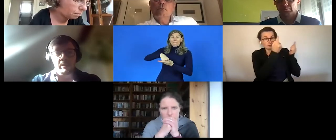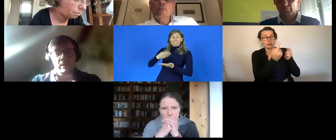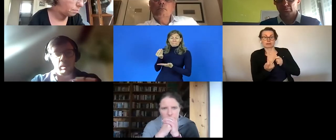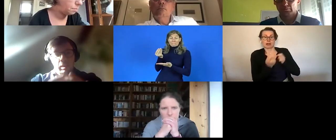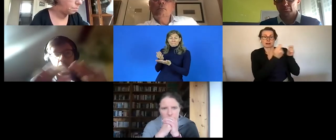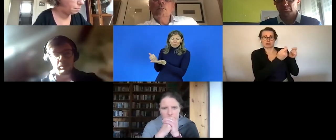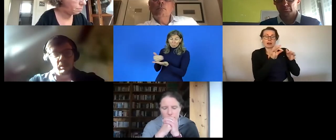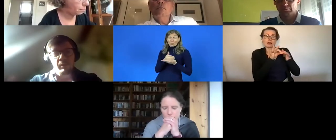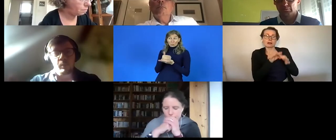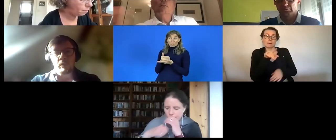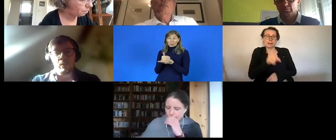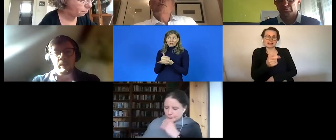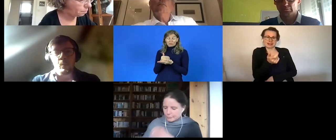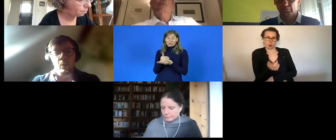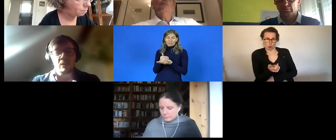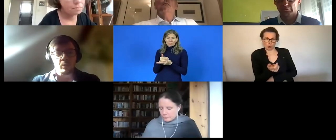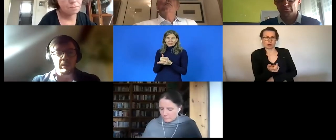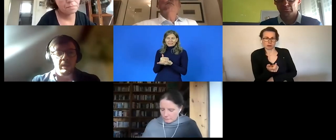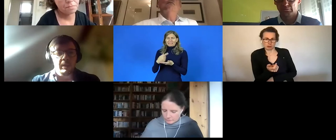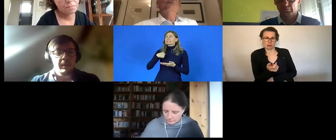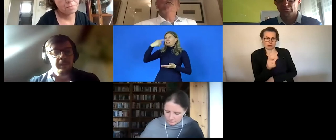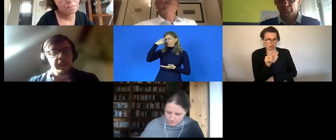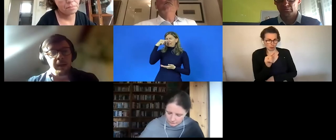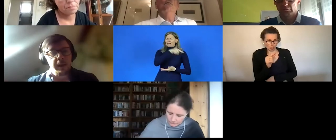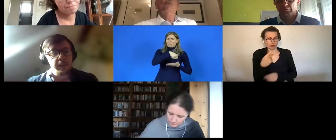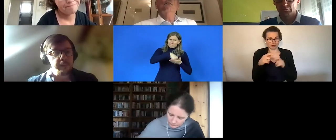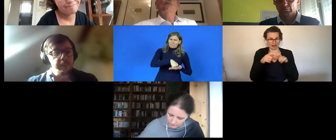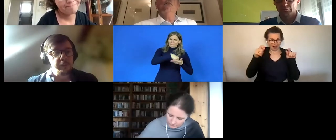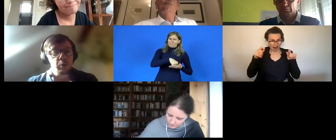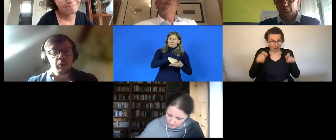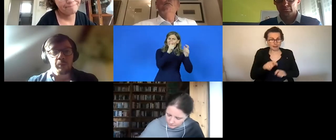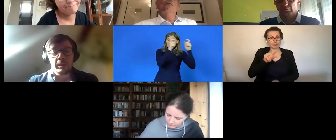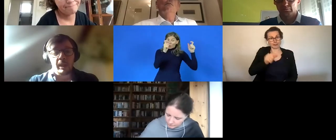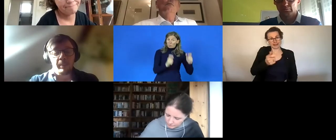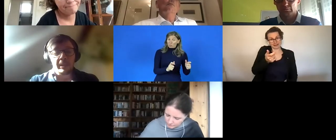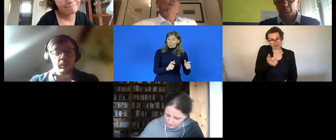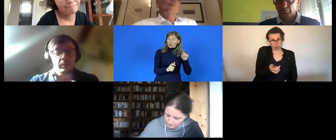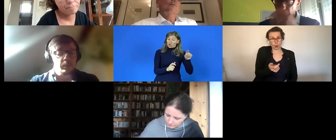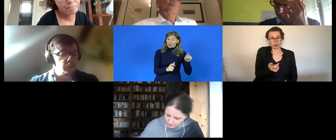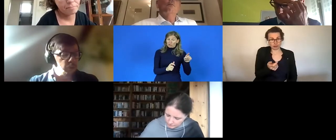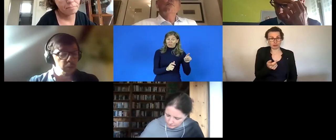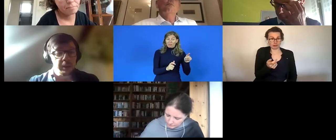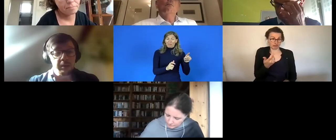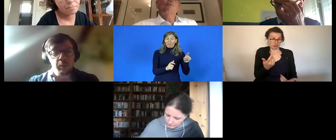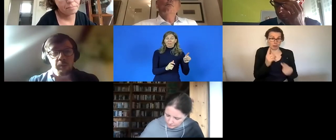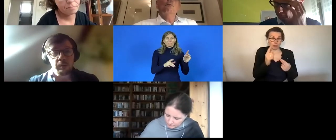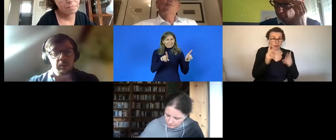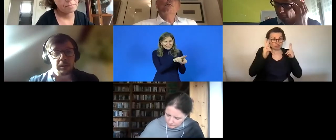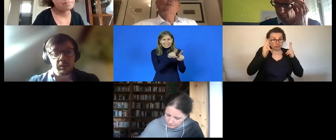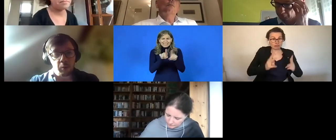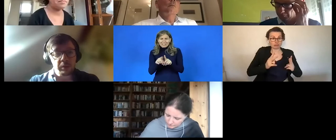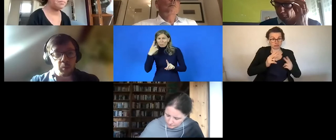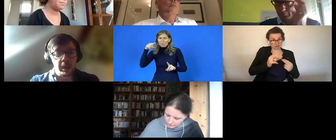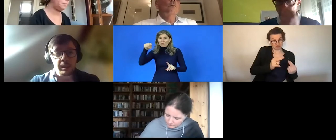this uh general framework for minimum wages should be um should also be applicable to to shelter employment